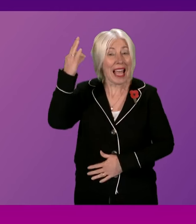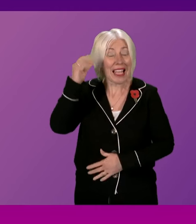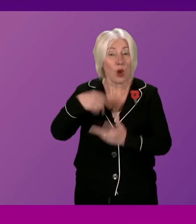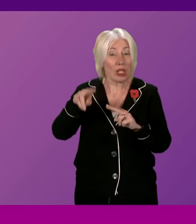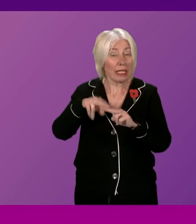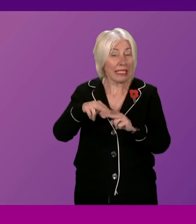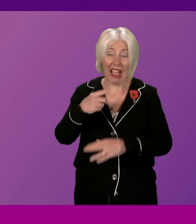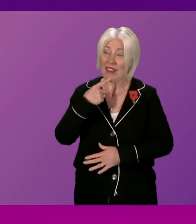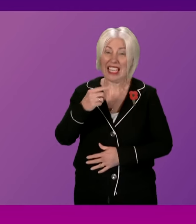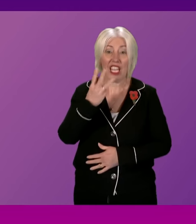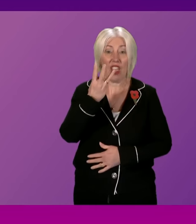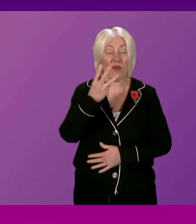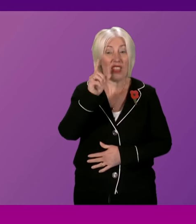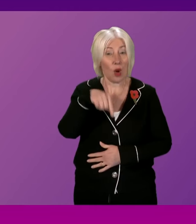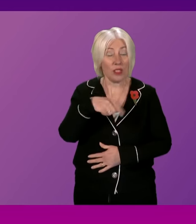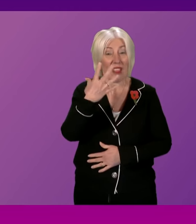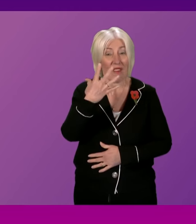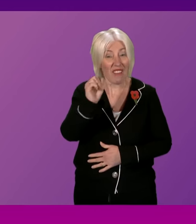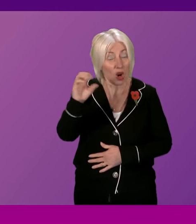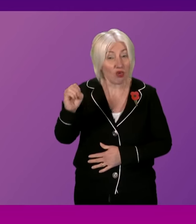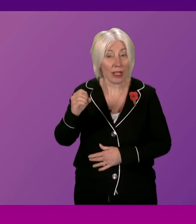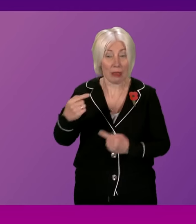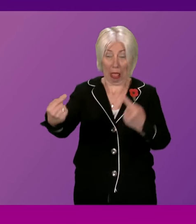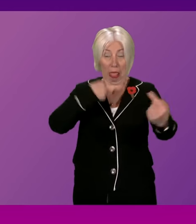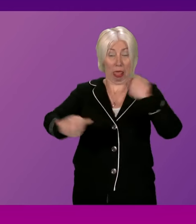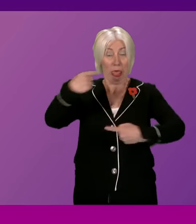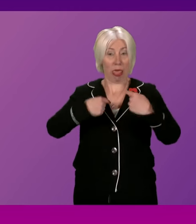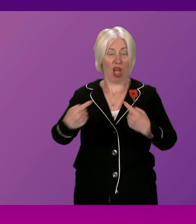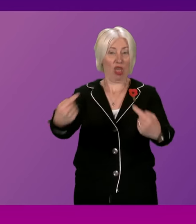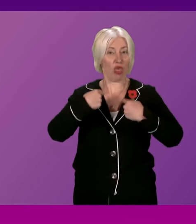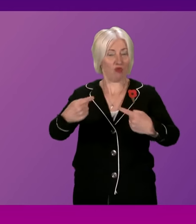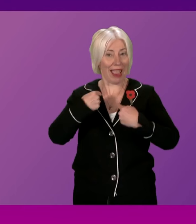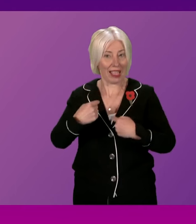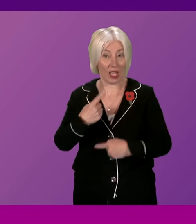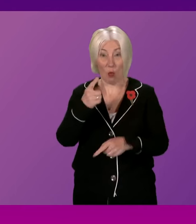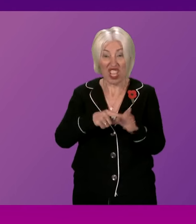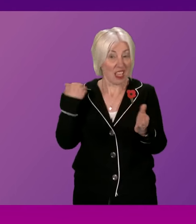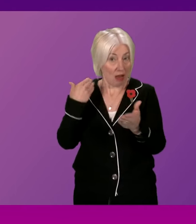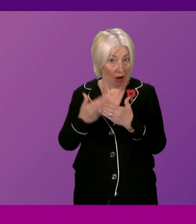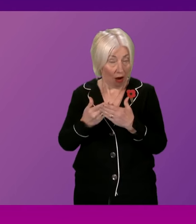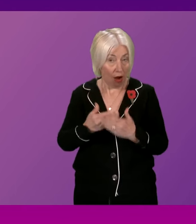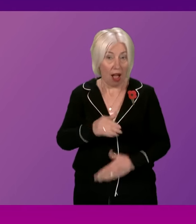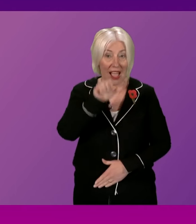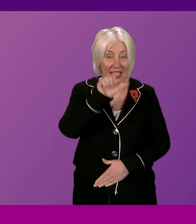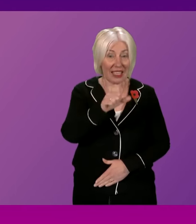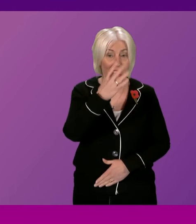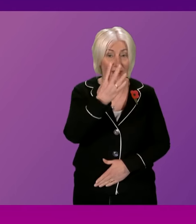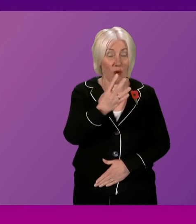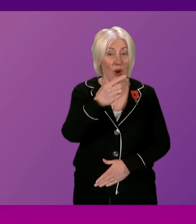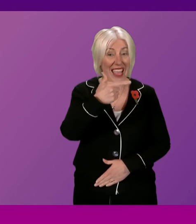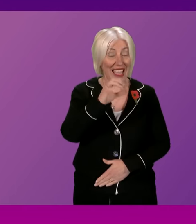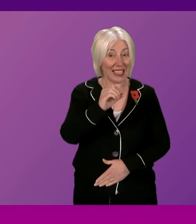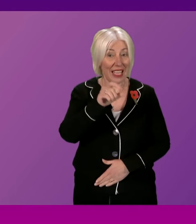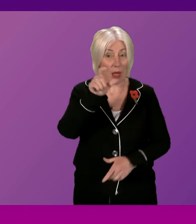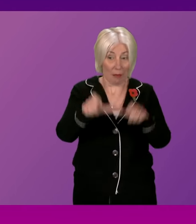reported almost 3,500 physical attacks and threats in just the last year. 6,480 pupils